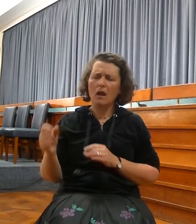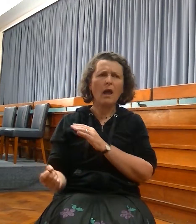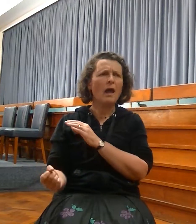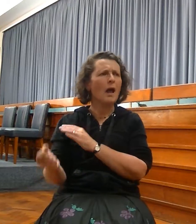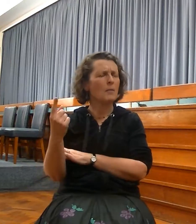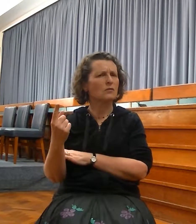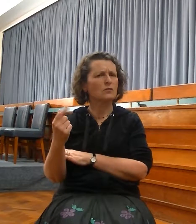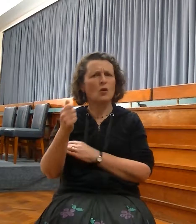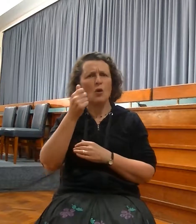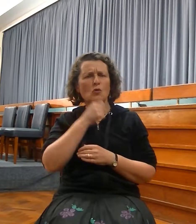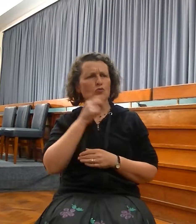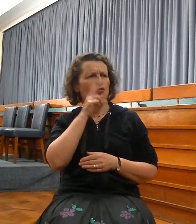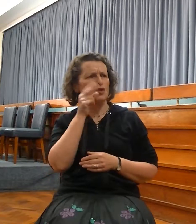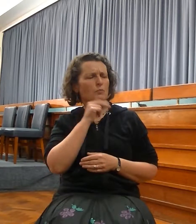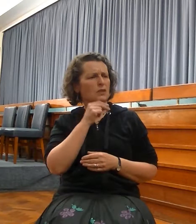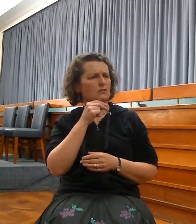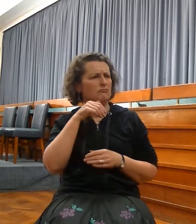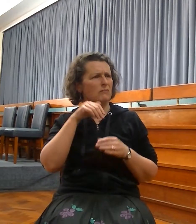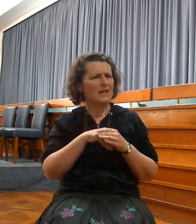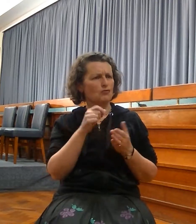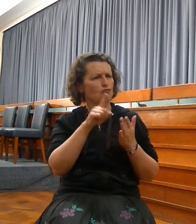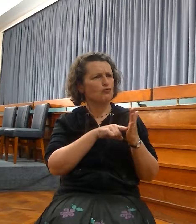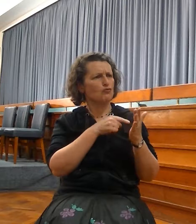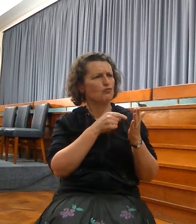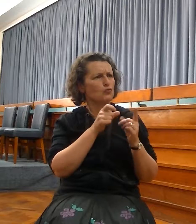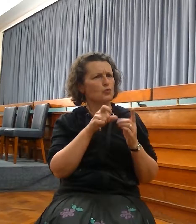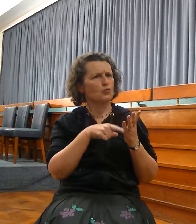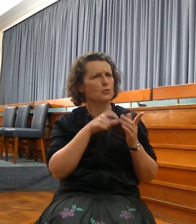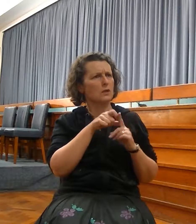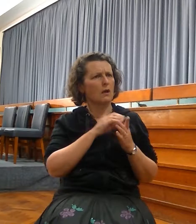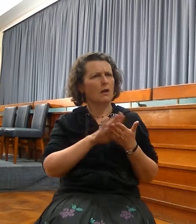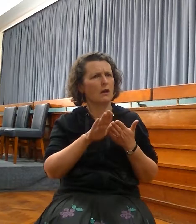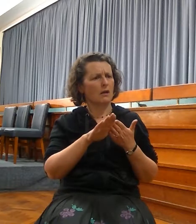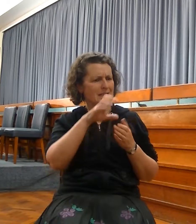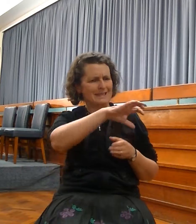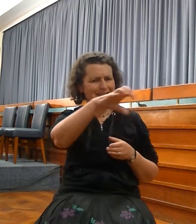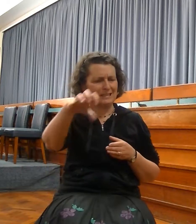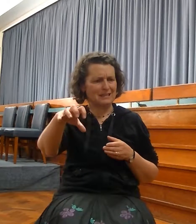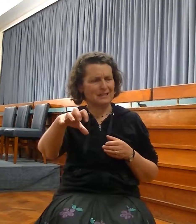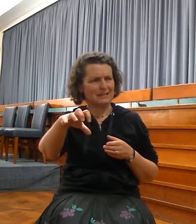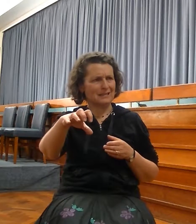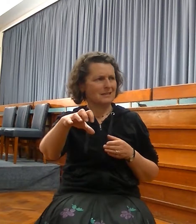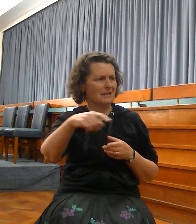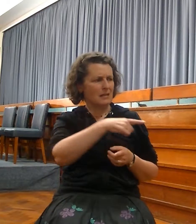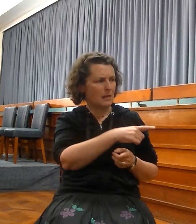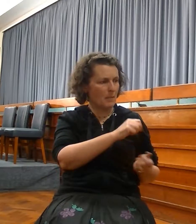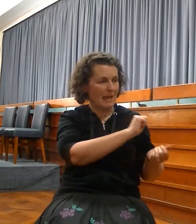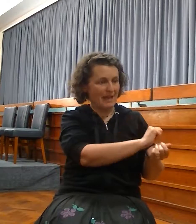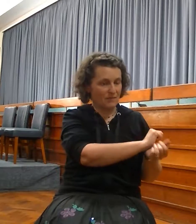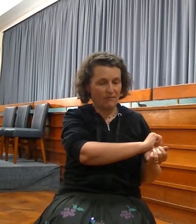speech in the land of Judah and in the cities thereof, when I shall bring again their captivity. The Lord bless